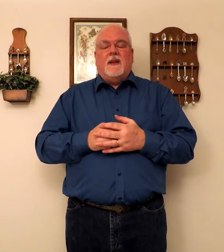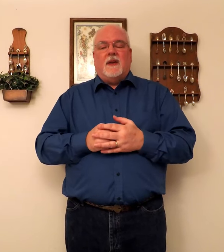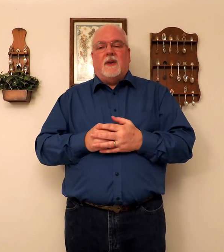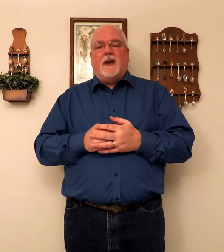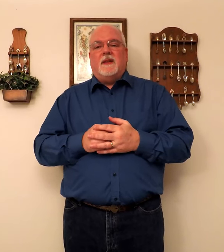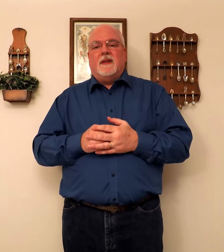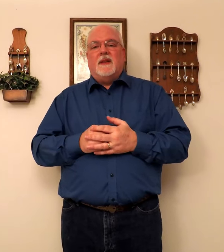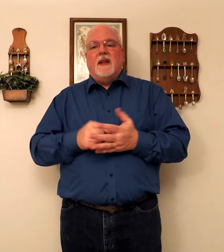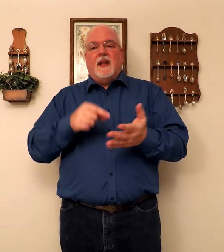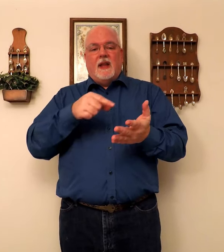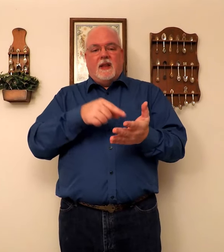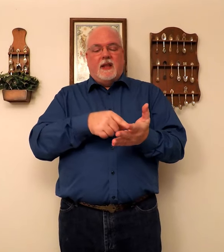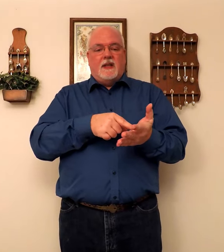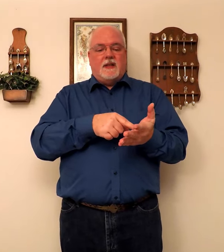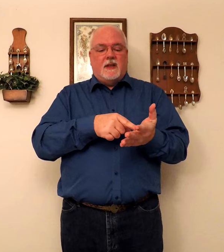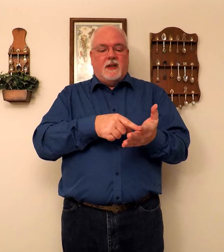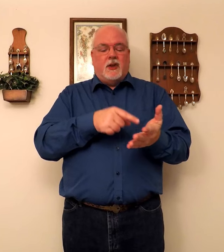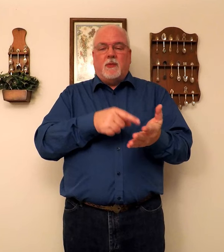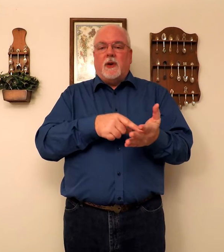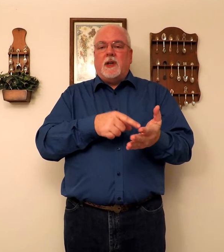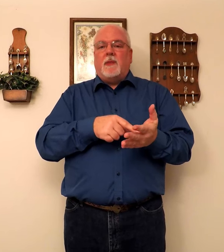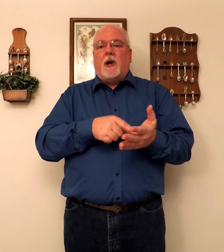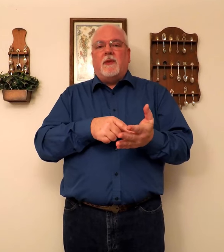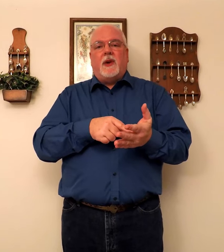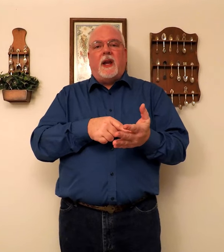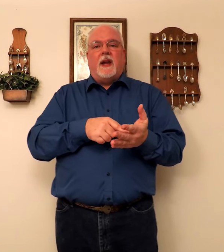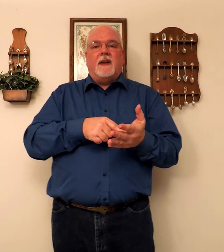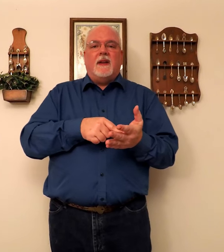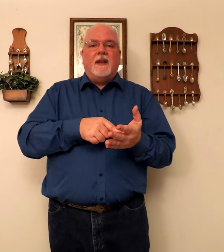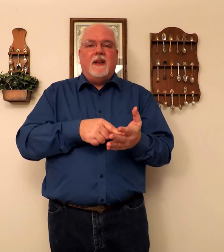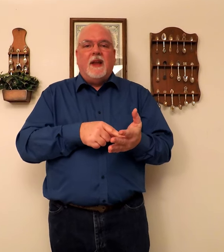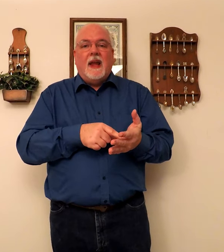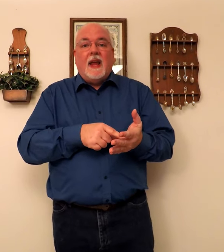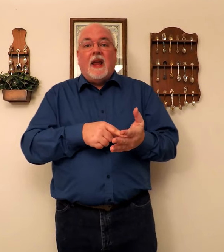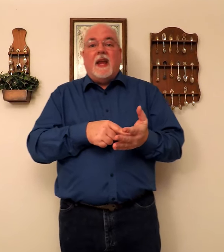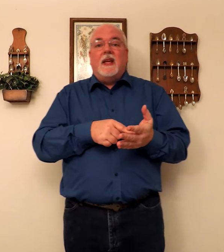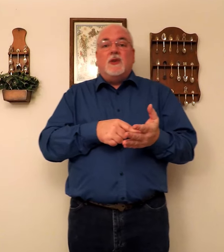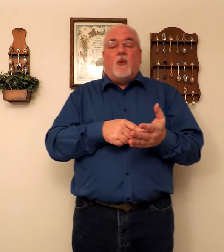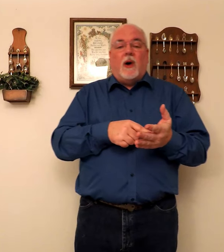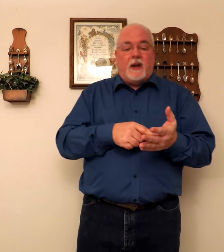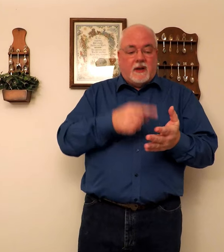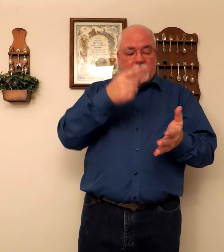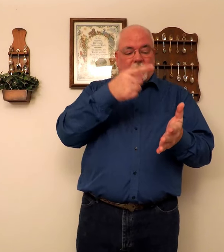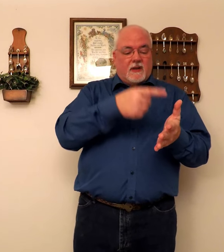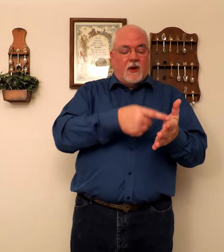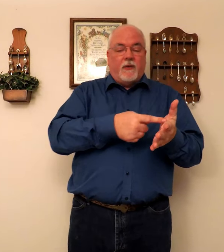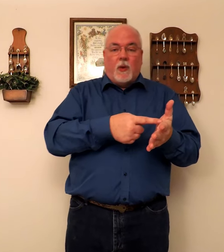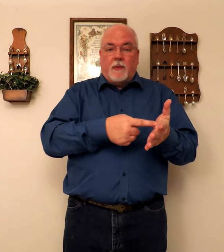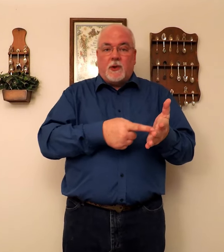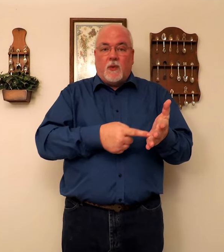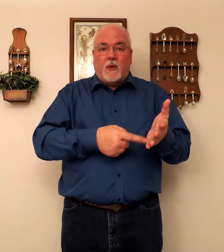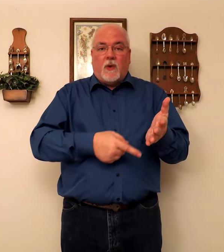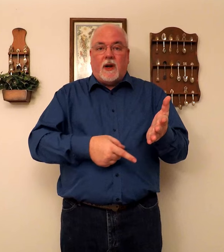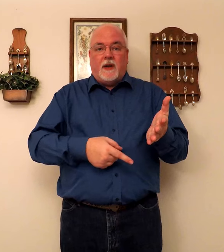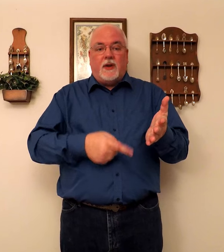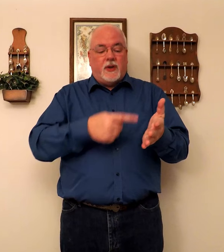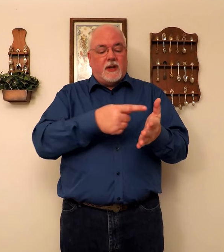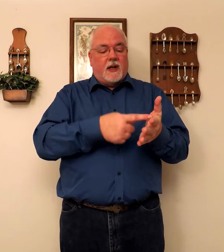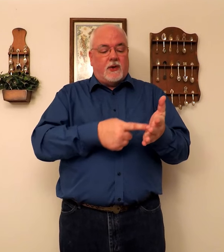All right. This, just point to the palm of your hand, is what, so if you want to put the word one in there, it's just going to